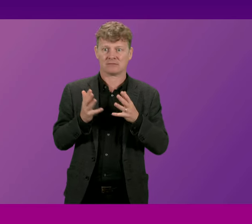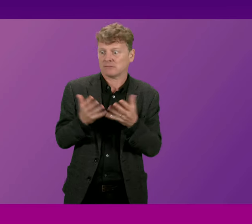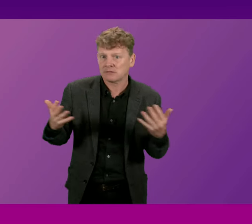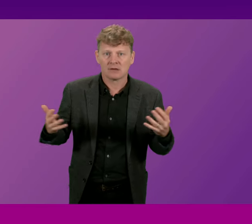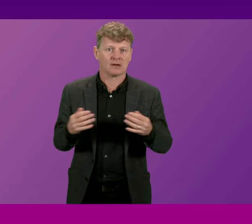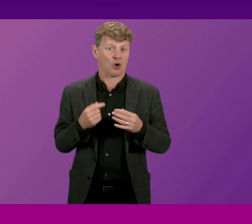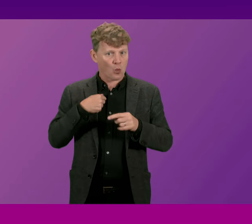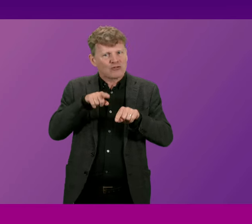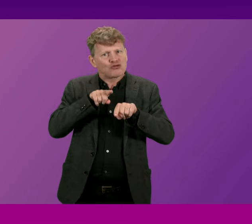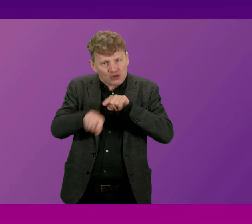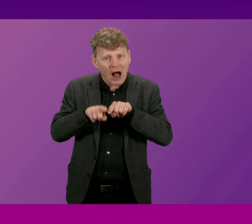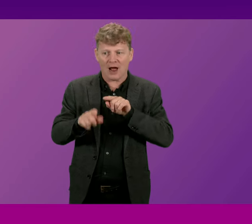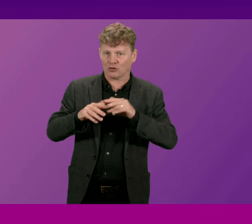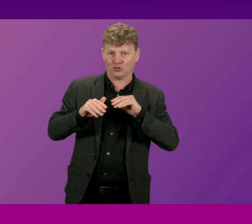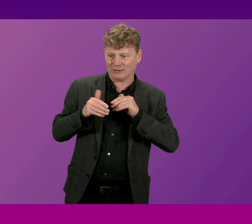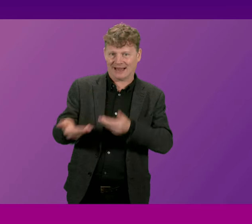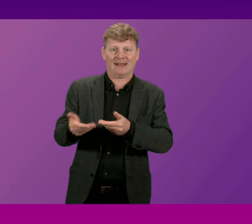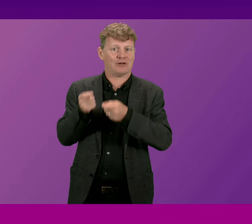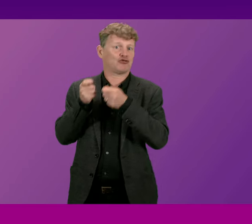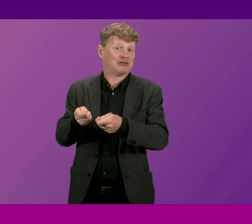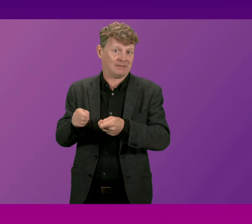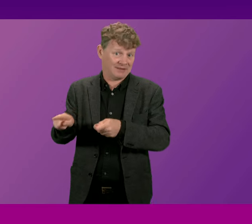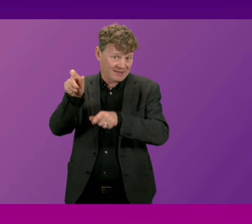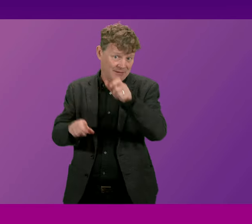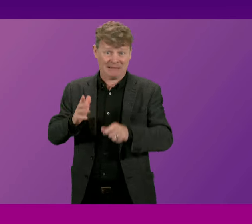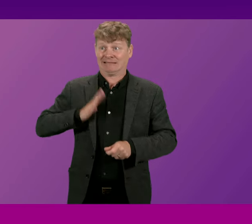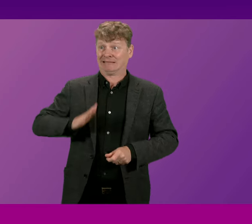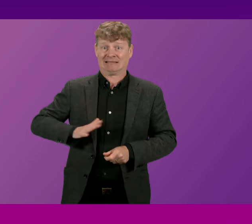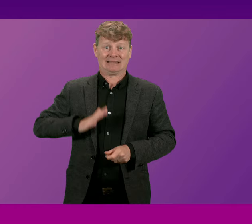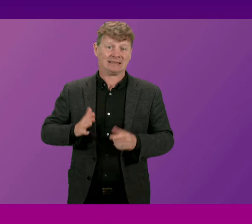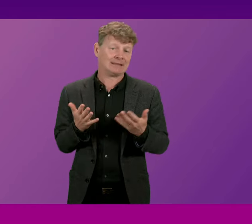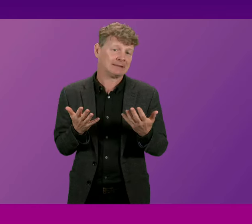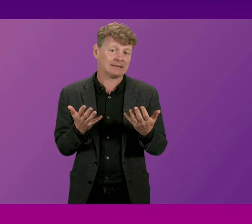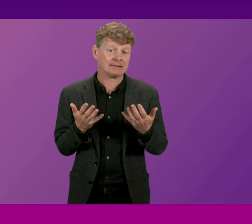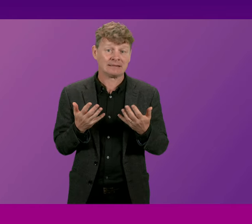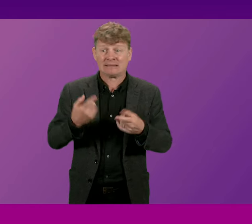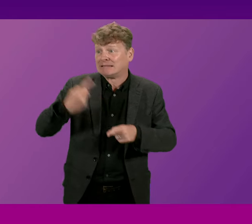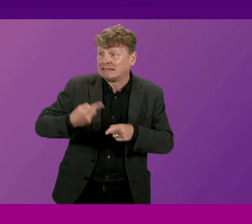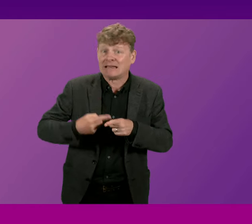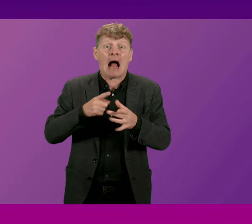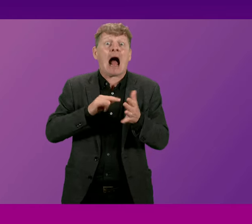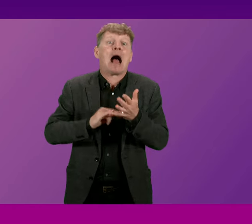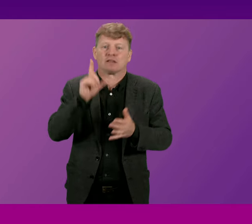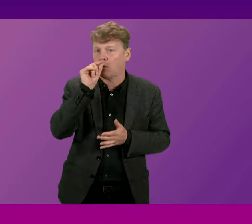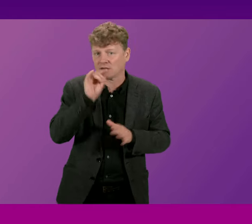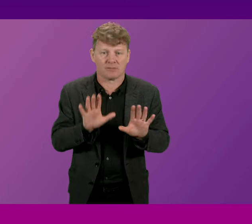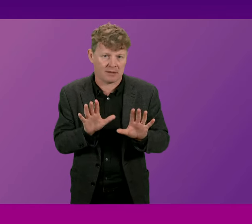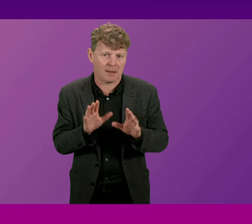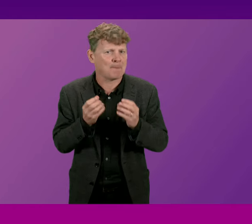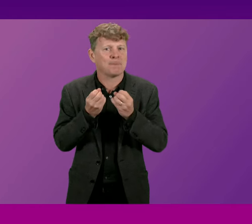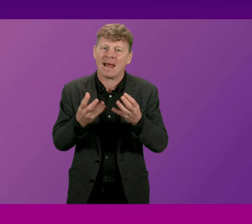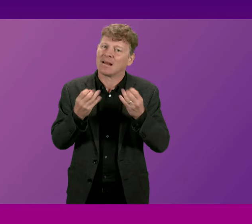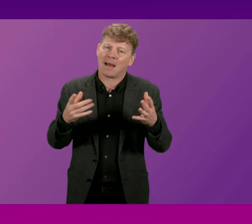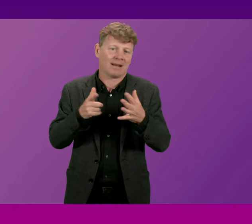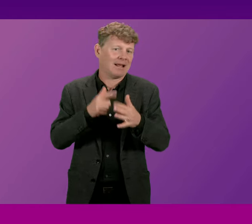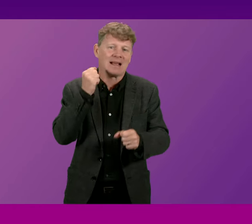the treatment that individuals require as timidly as is possible and of course there are many many examples of